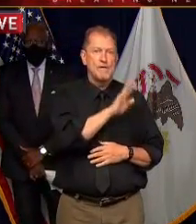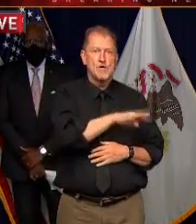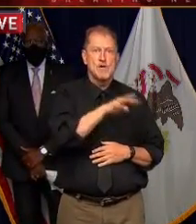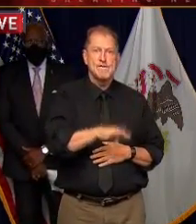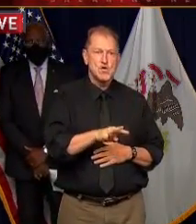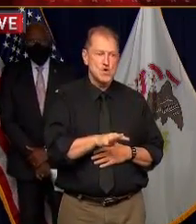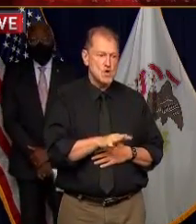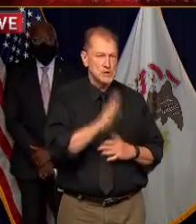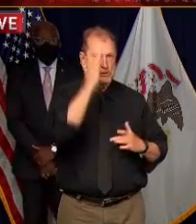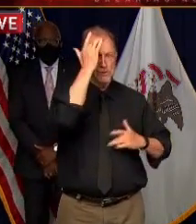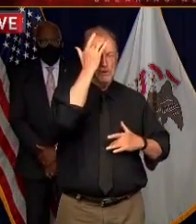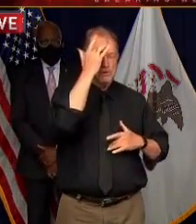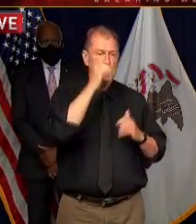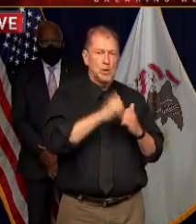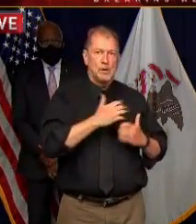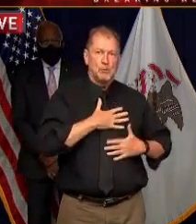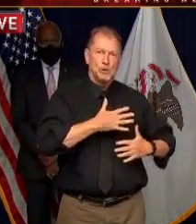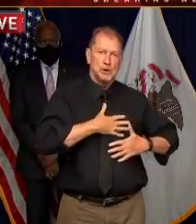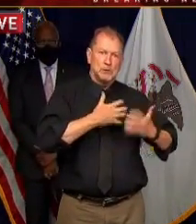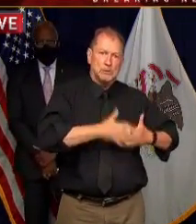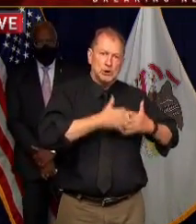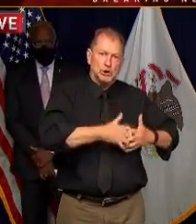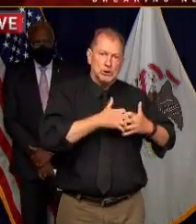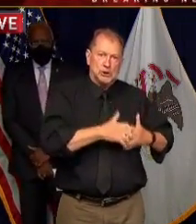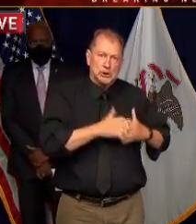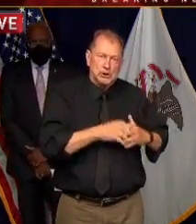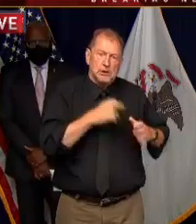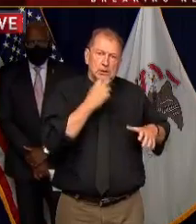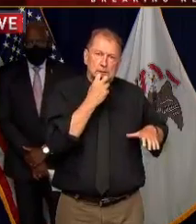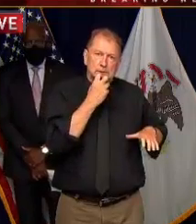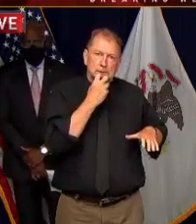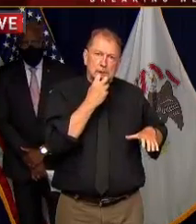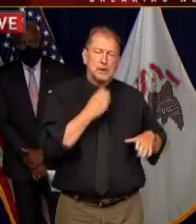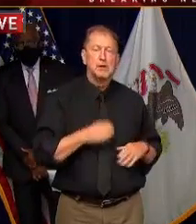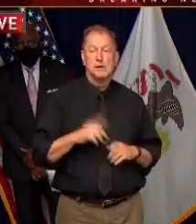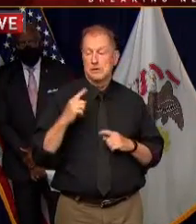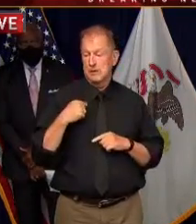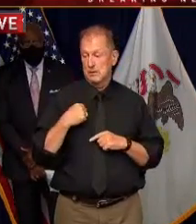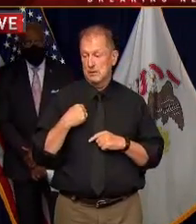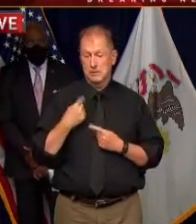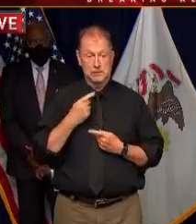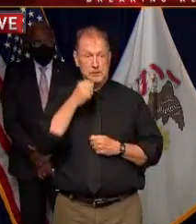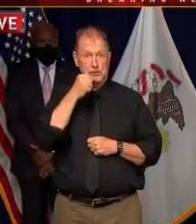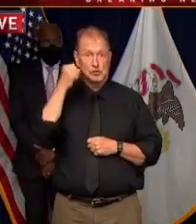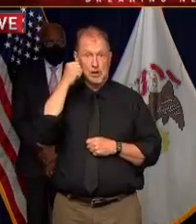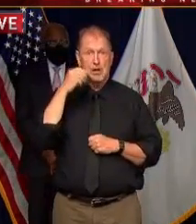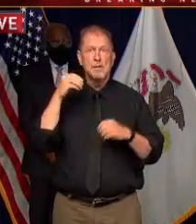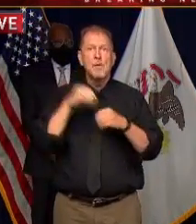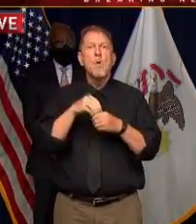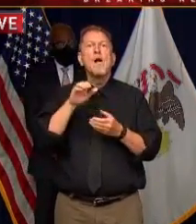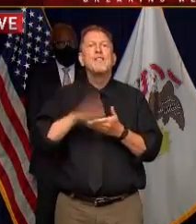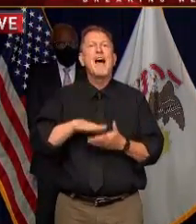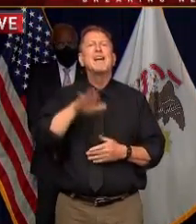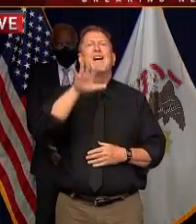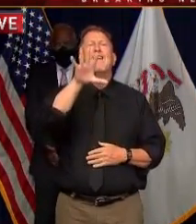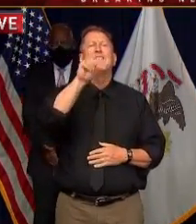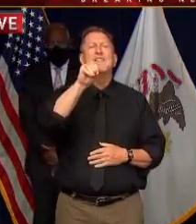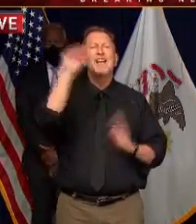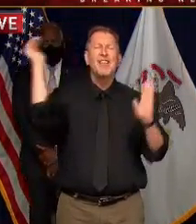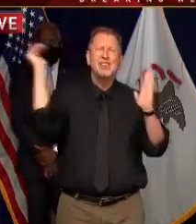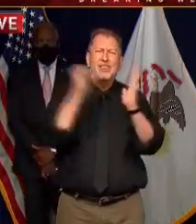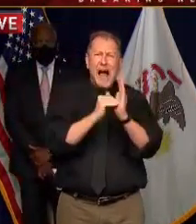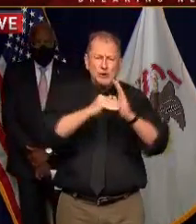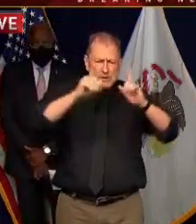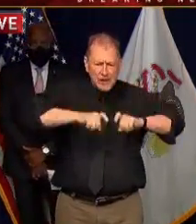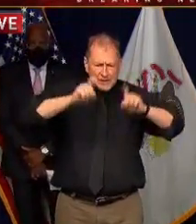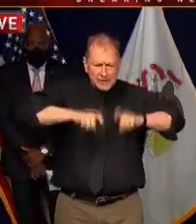on ventilators in the last 24 hours more than 50,000 lab results our highest total ever